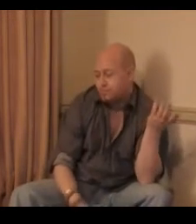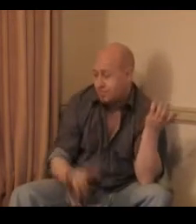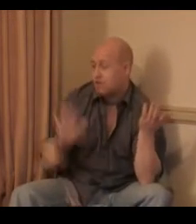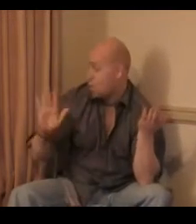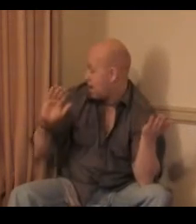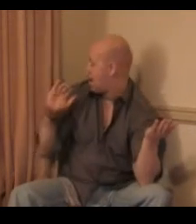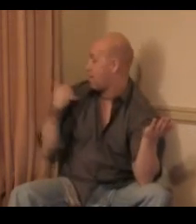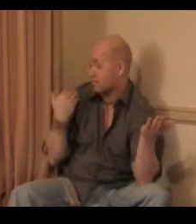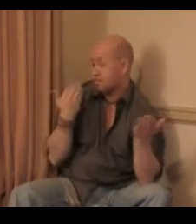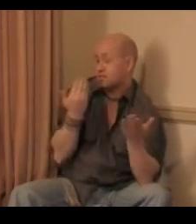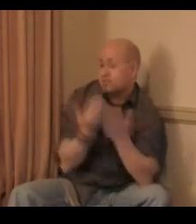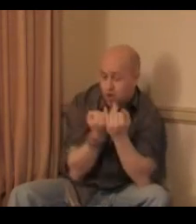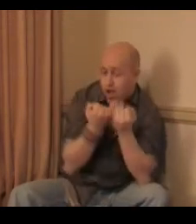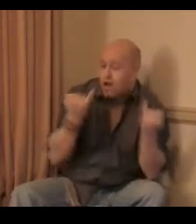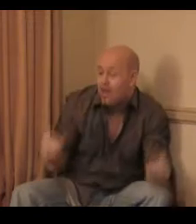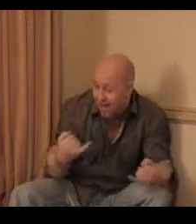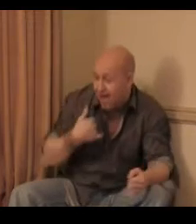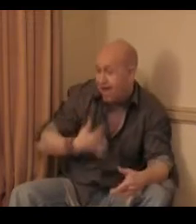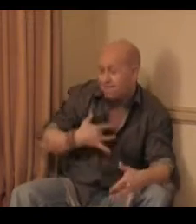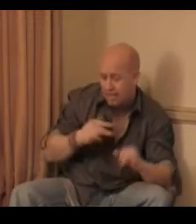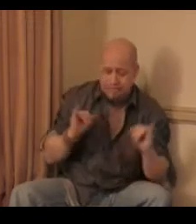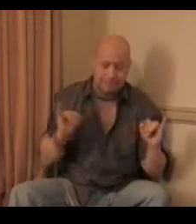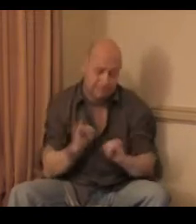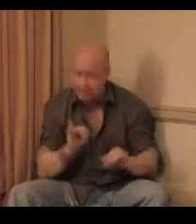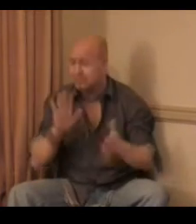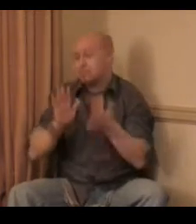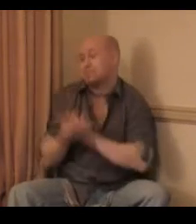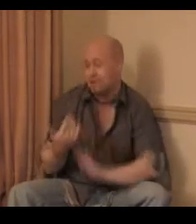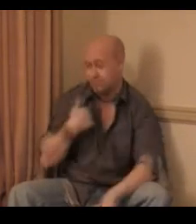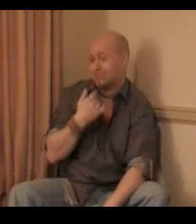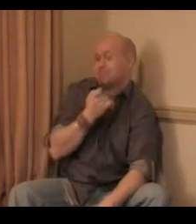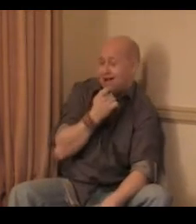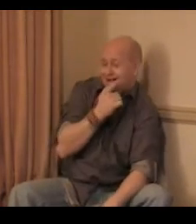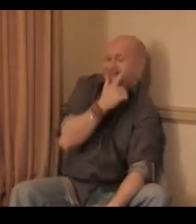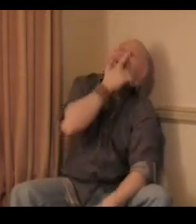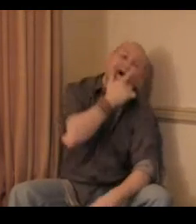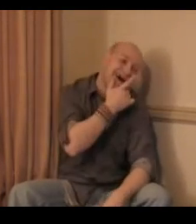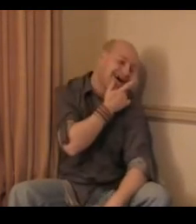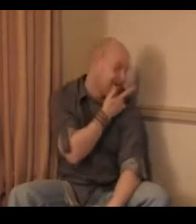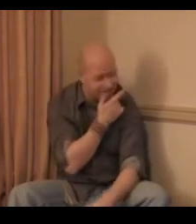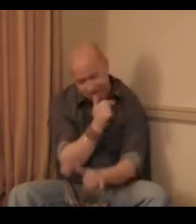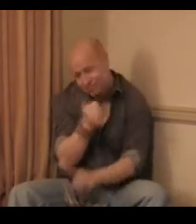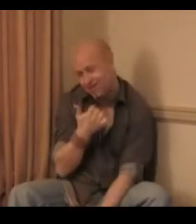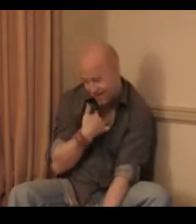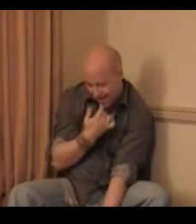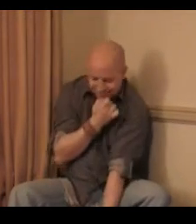At first, I've been bad for a while Yeah, Yeah, then I just smile I know I have hands,